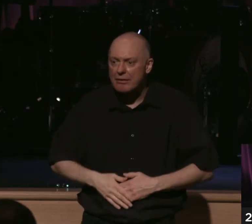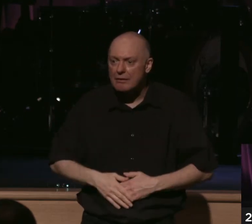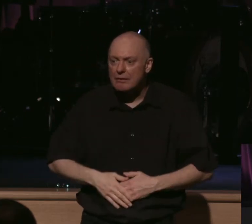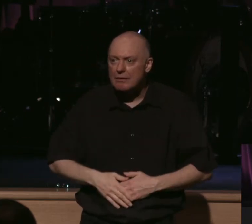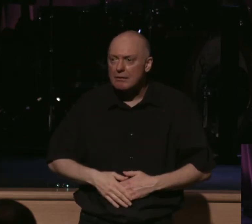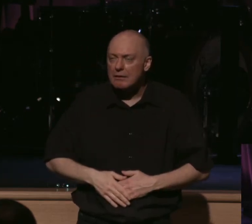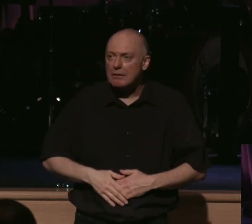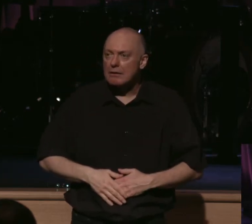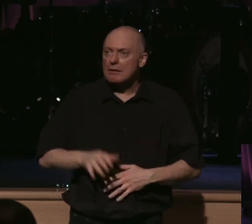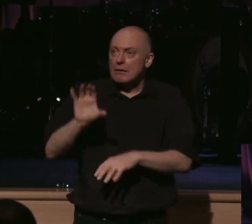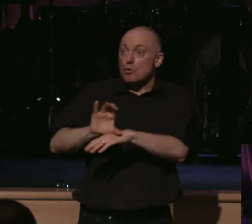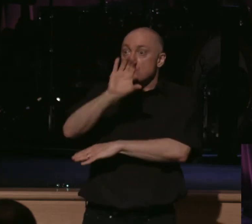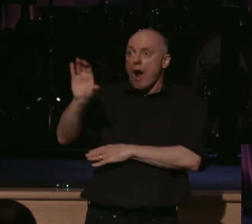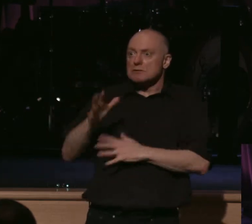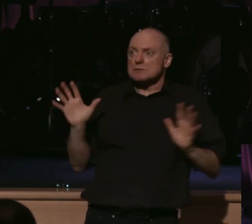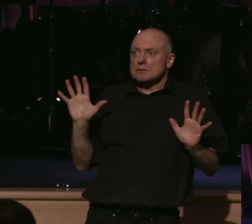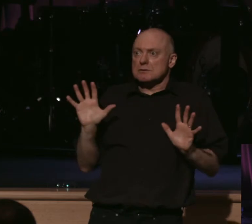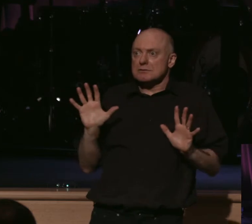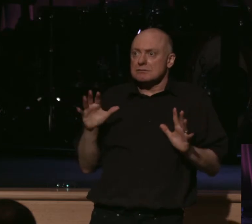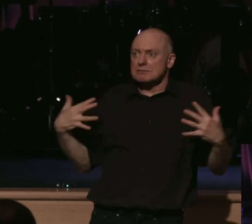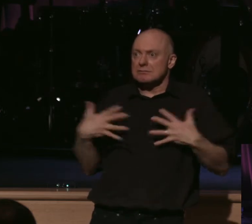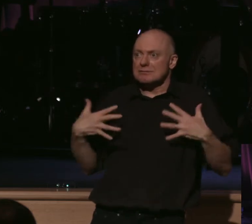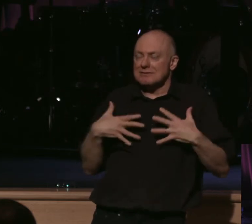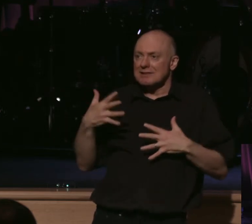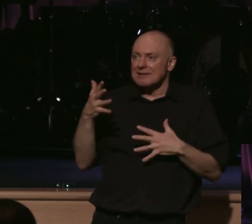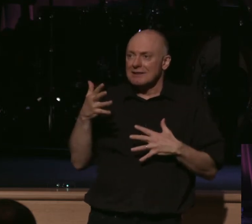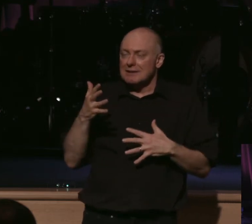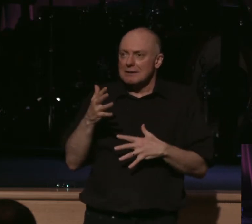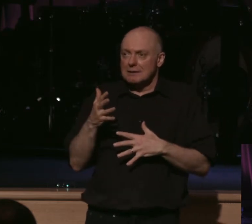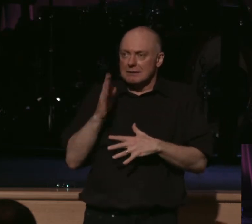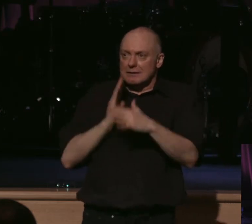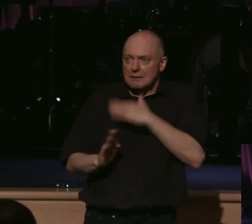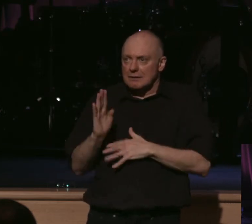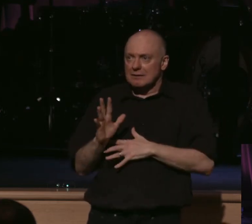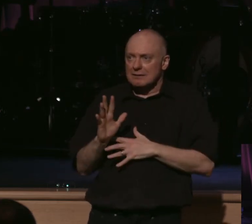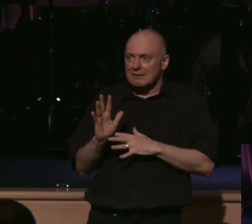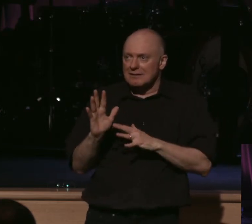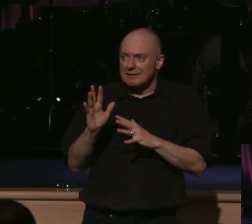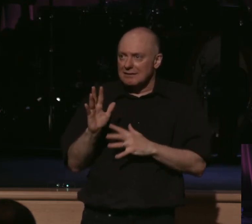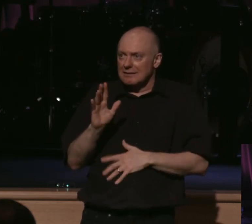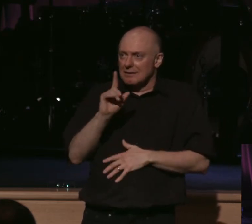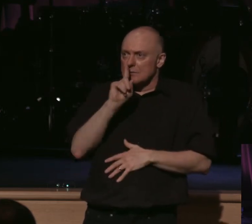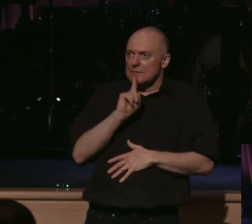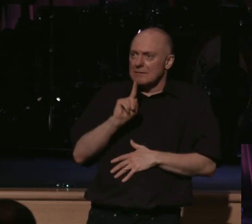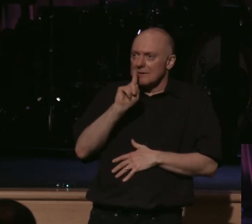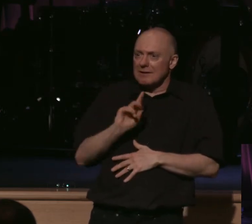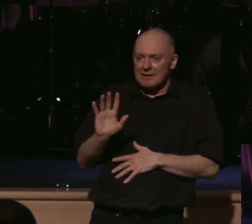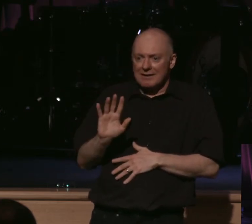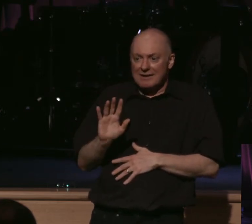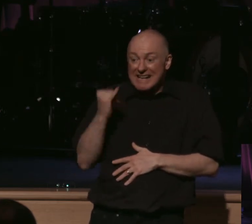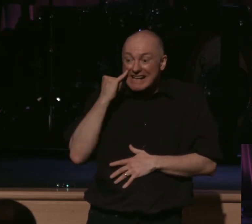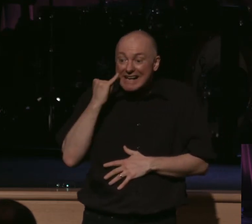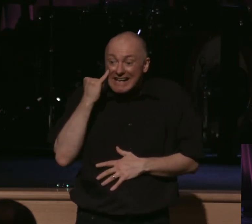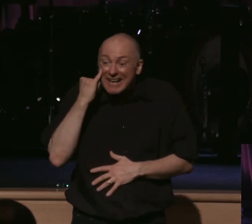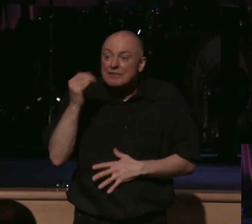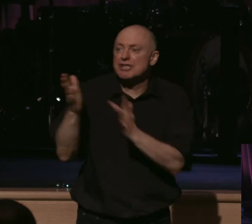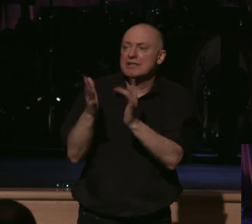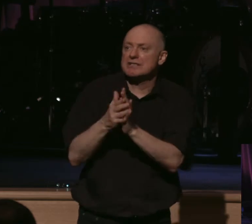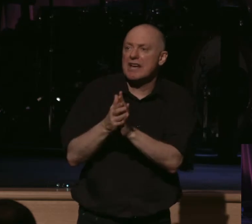and they think instrument of torture, instrument of humiliation, instrument of loneliness. If you're going to pick up your cross, you're not coming